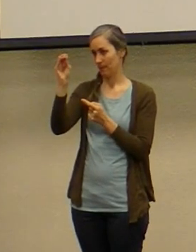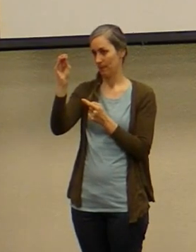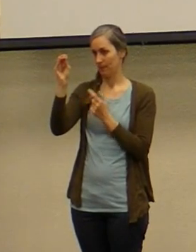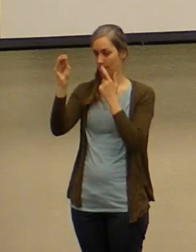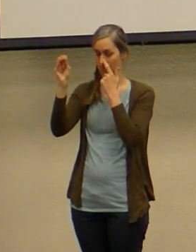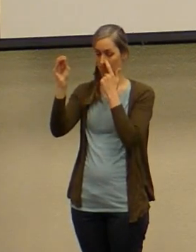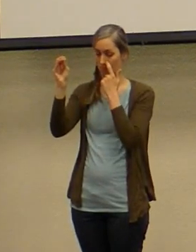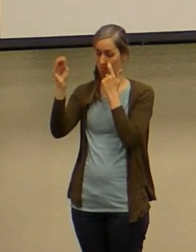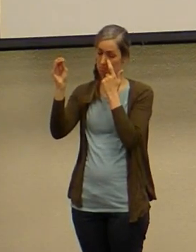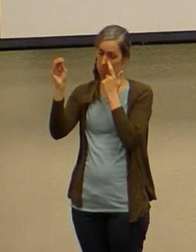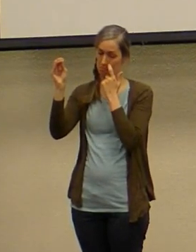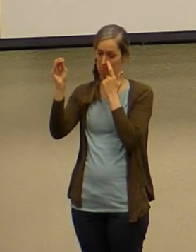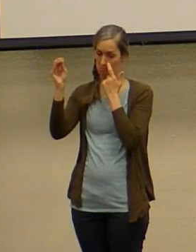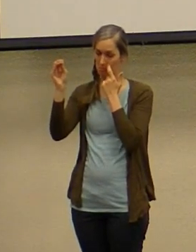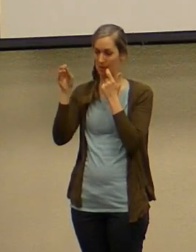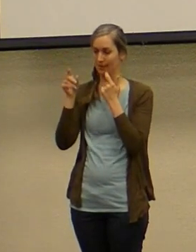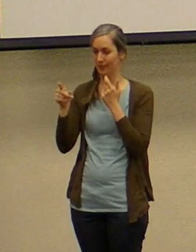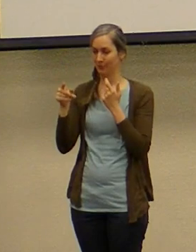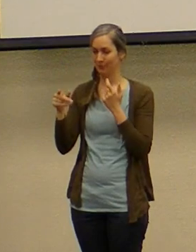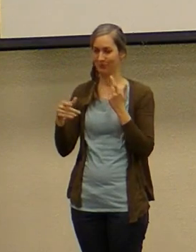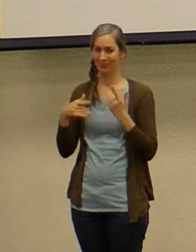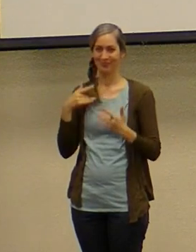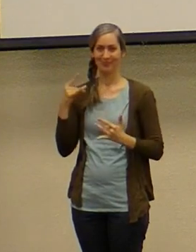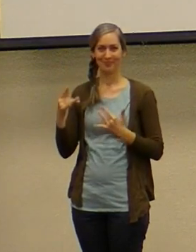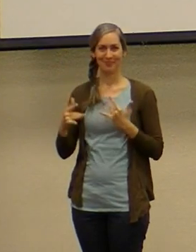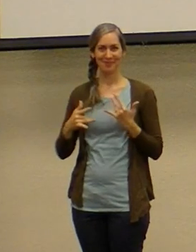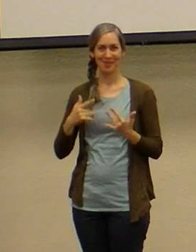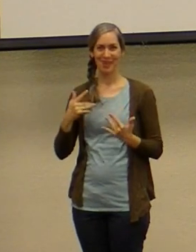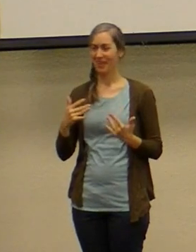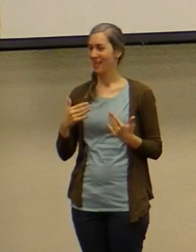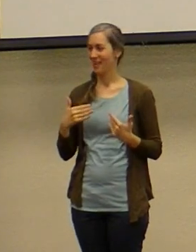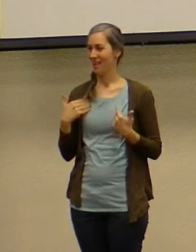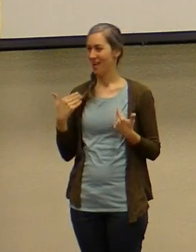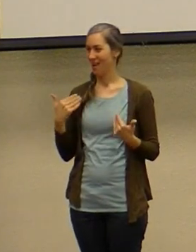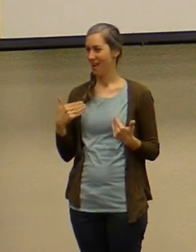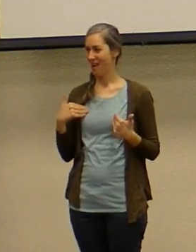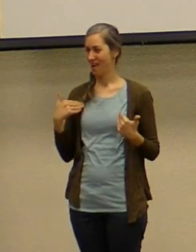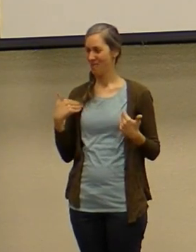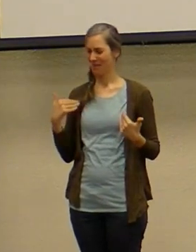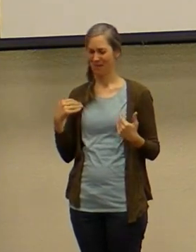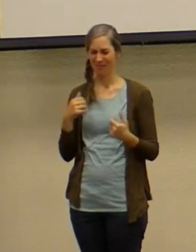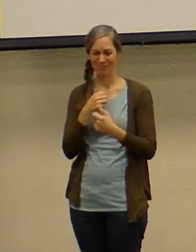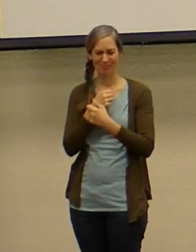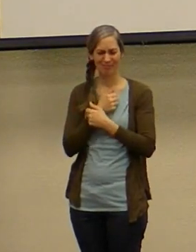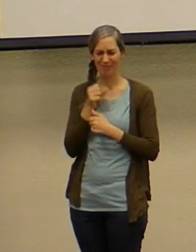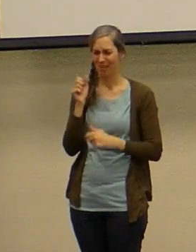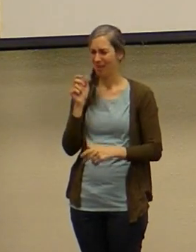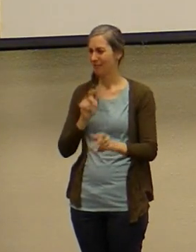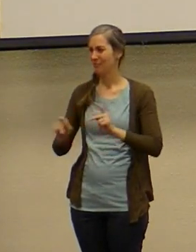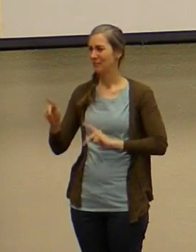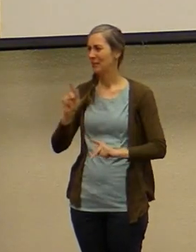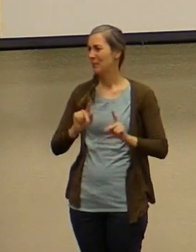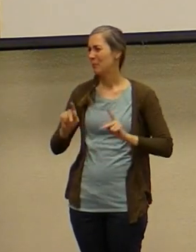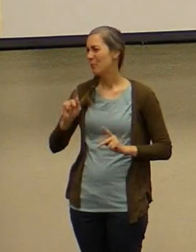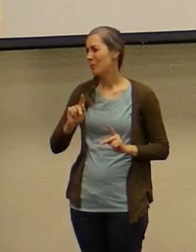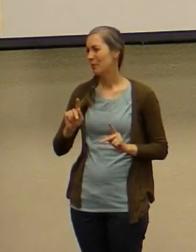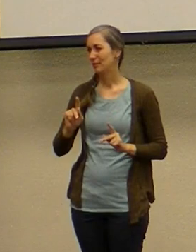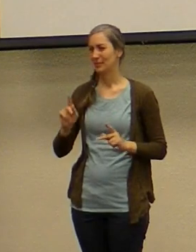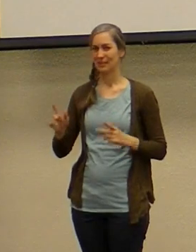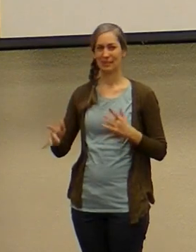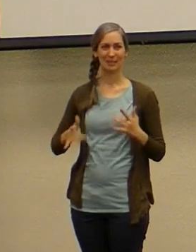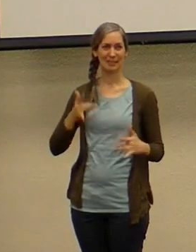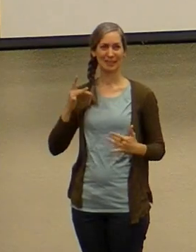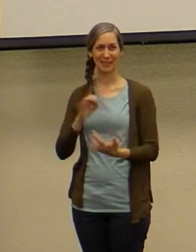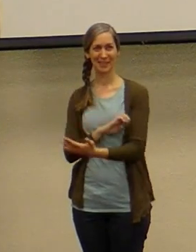this boy was joyful he was happy he loved people and he was energetic